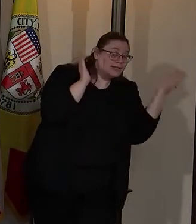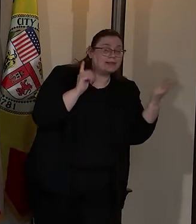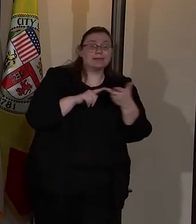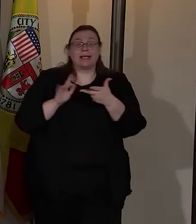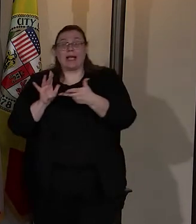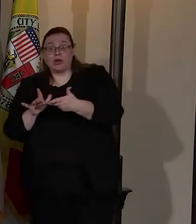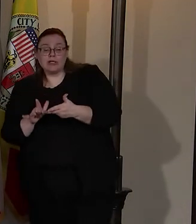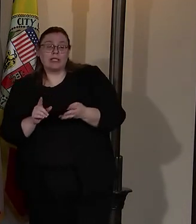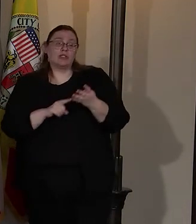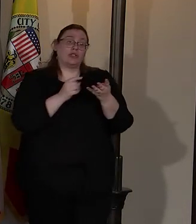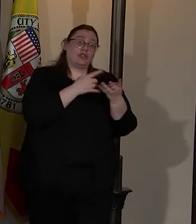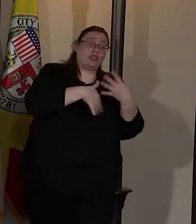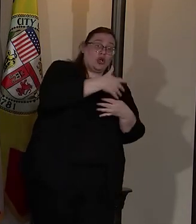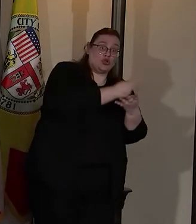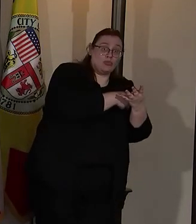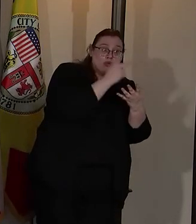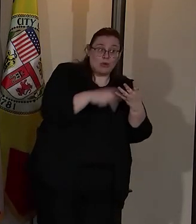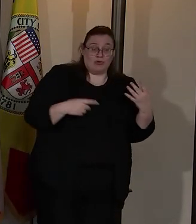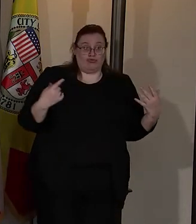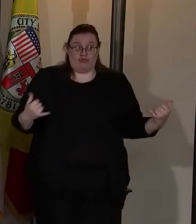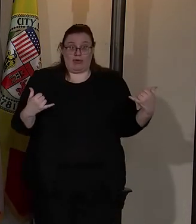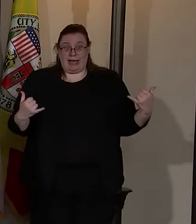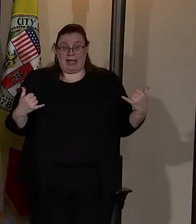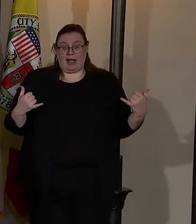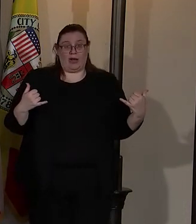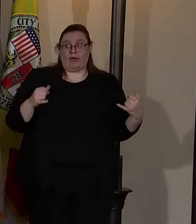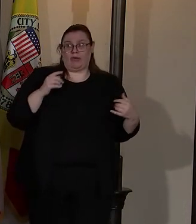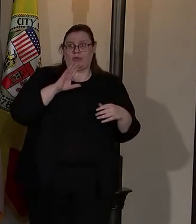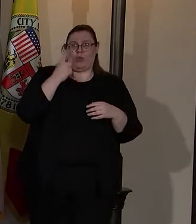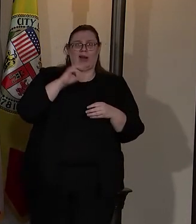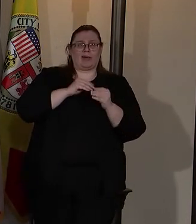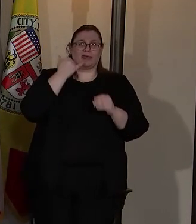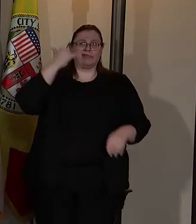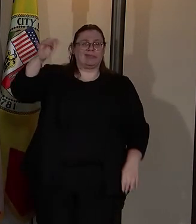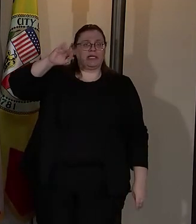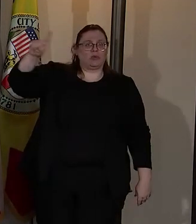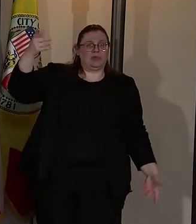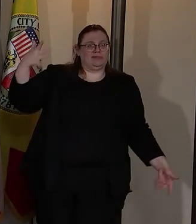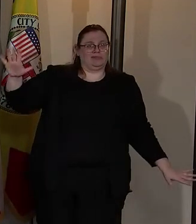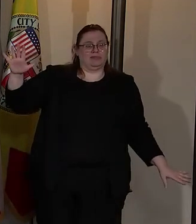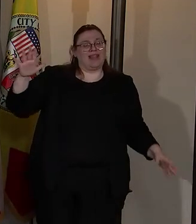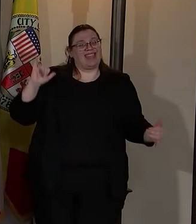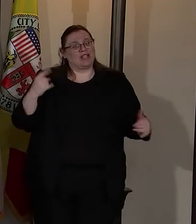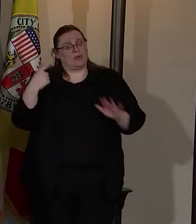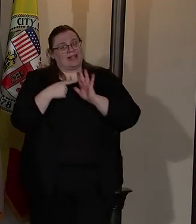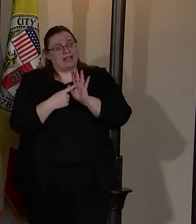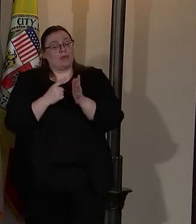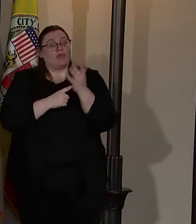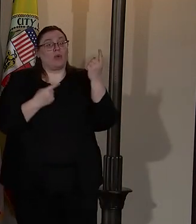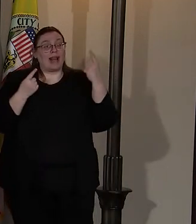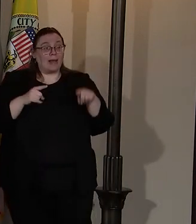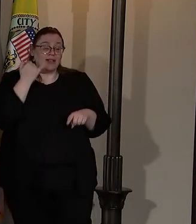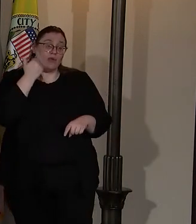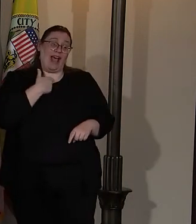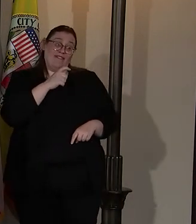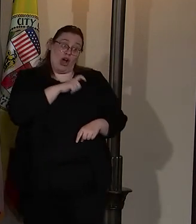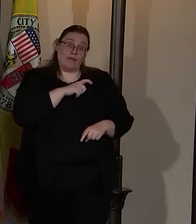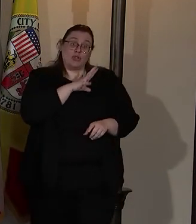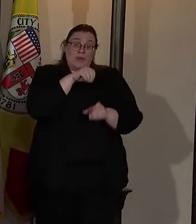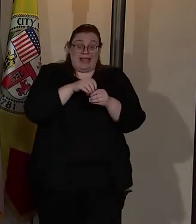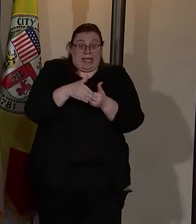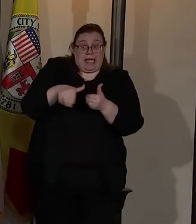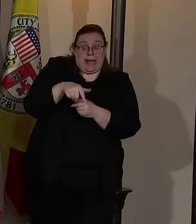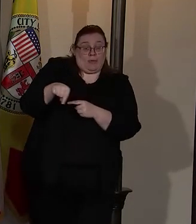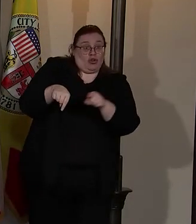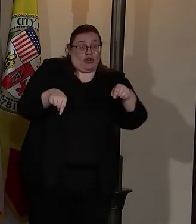engagement, social programs that right now is a 911 number. So this is an example of what happens when we have officers in a neighborhood